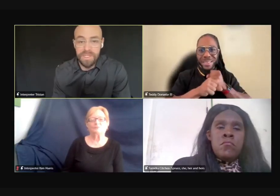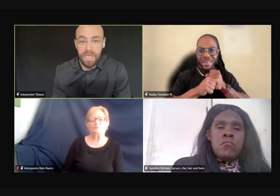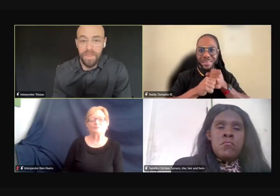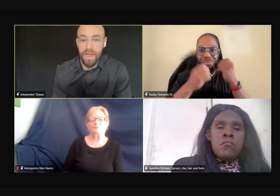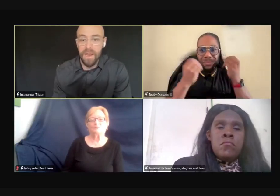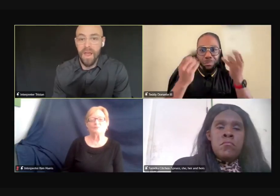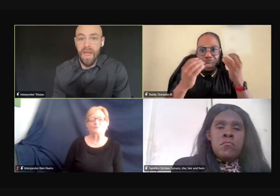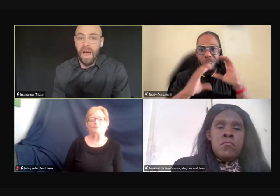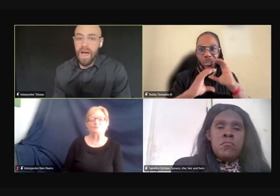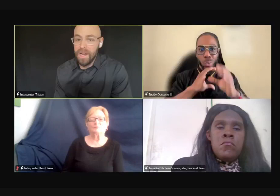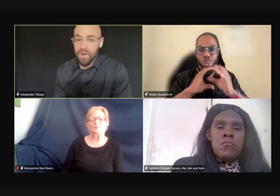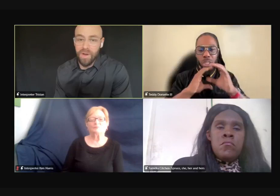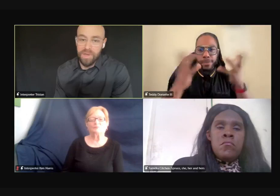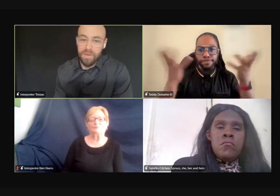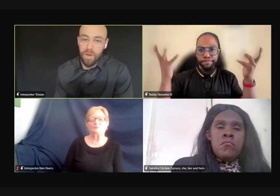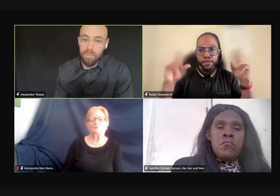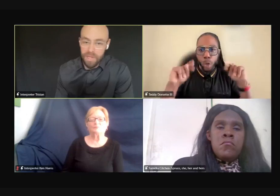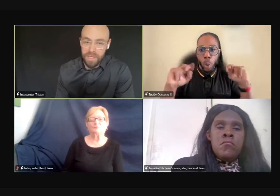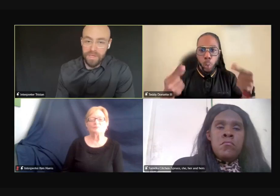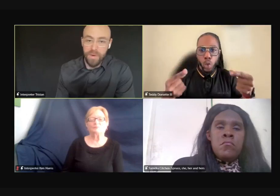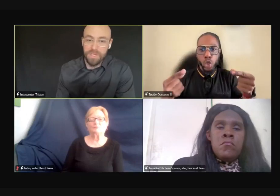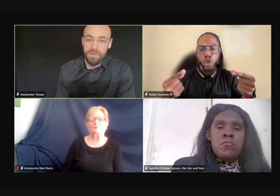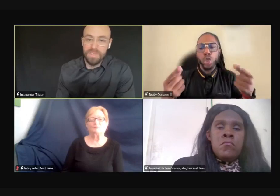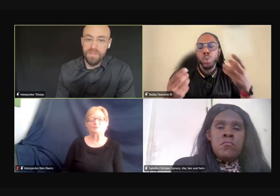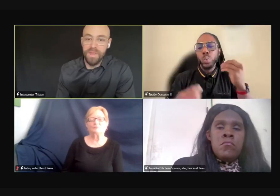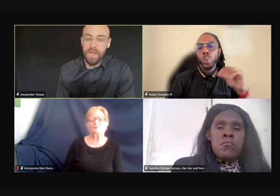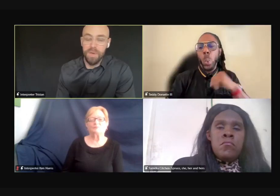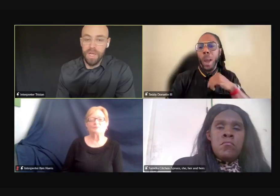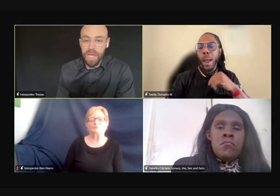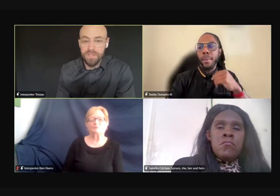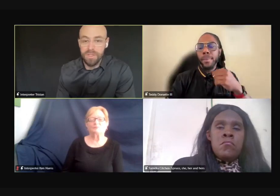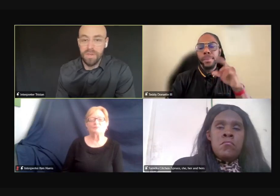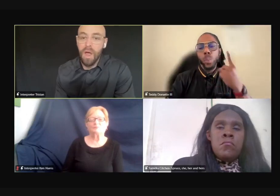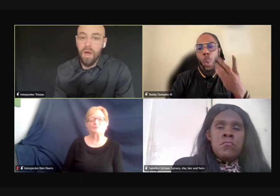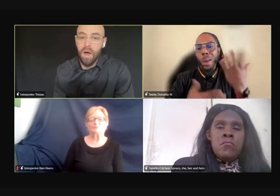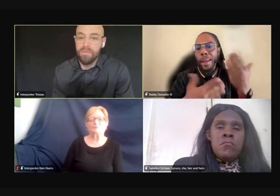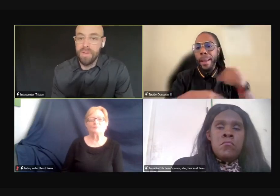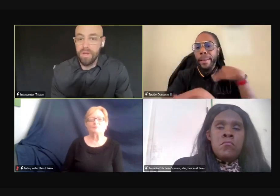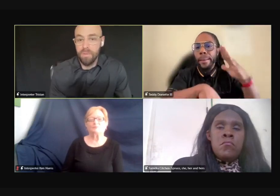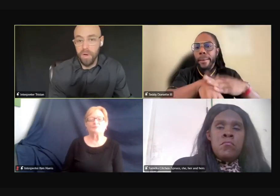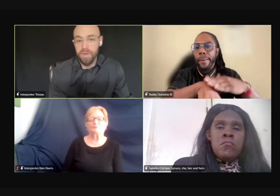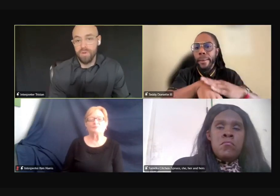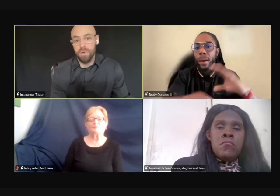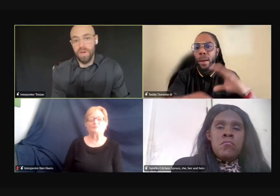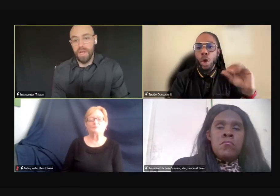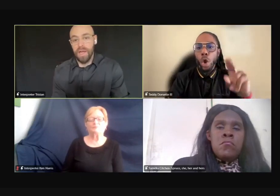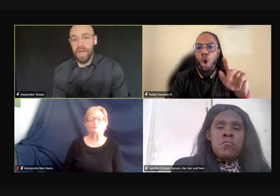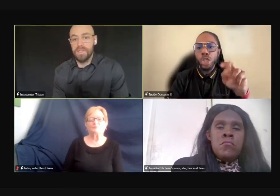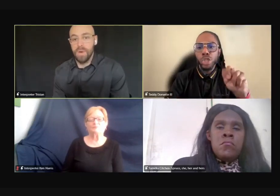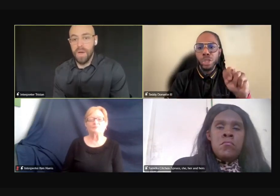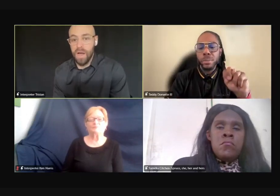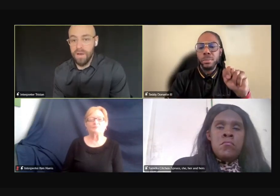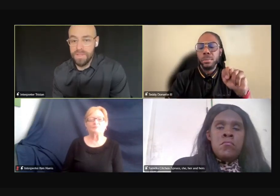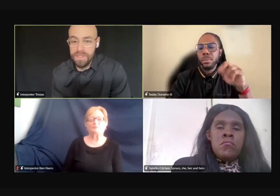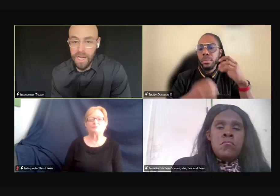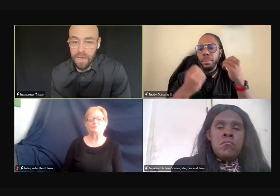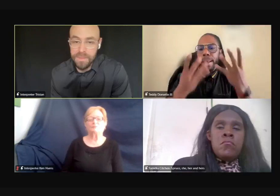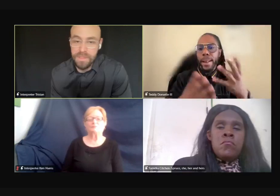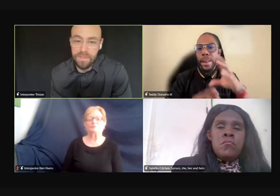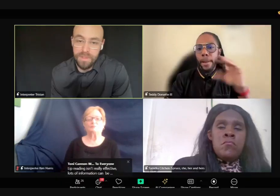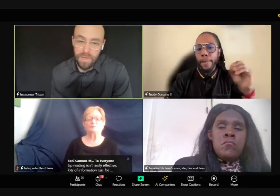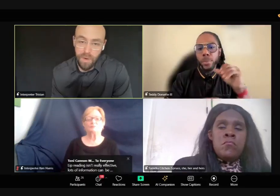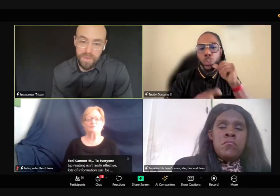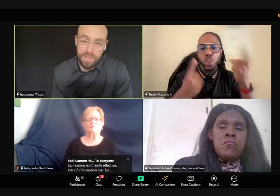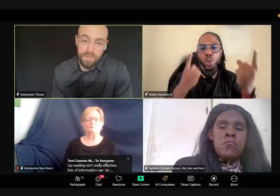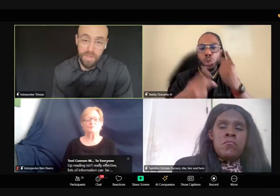they're freezing, and then I don't have the ability to actually receive that communication on video remote interpreting. And so I oftentimes,